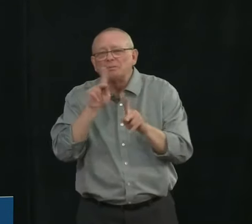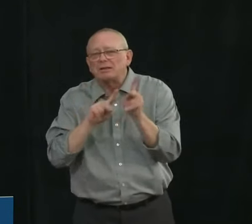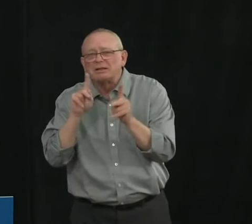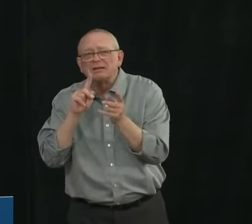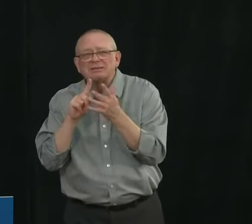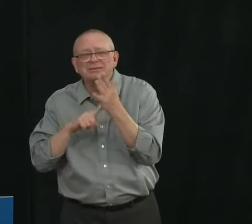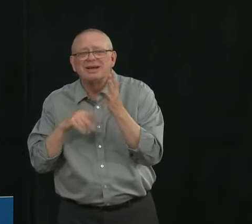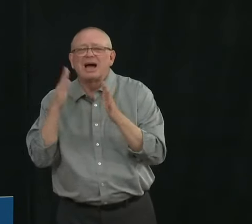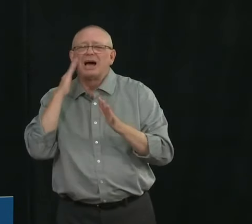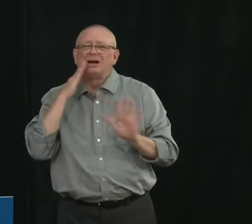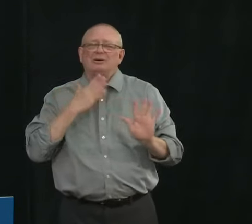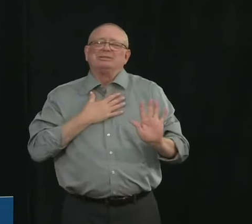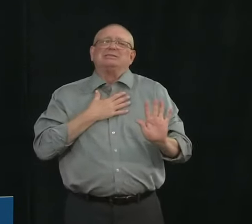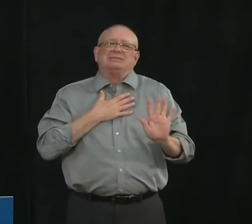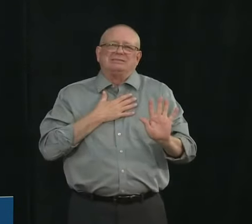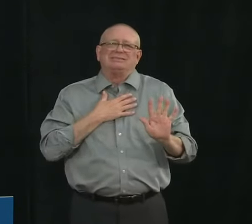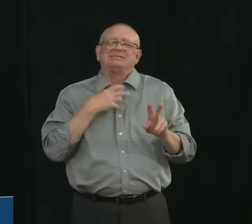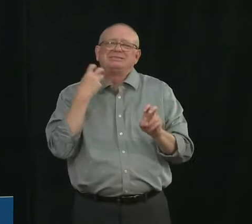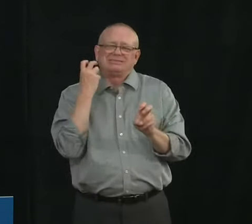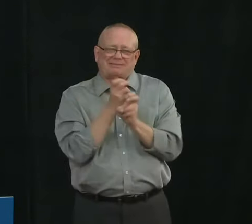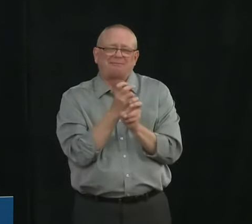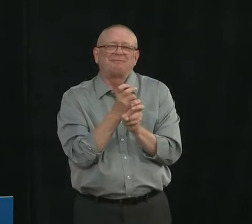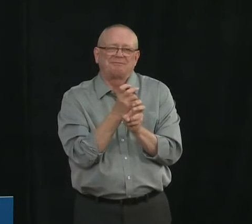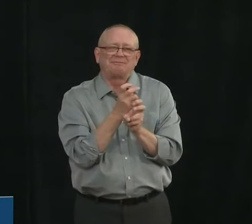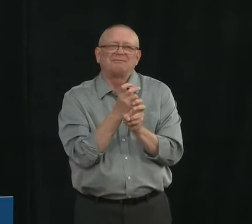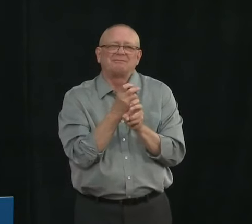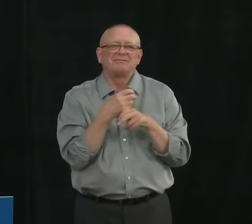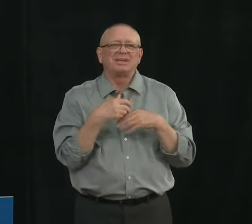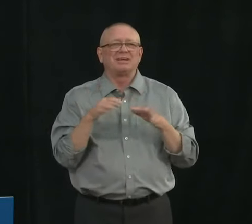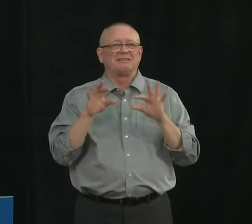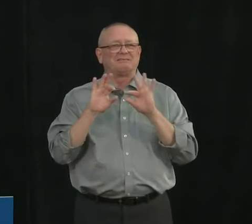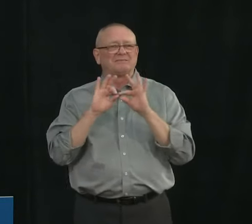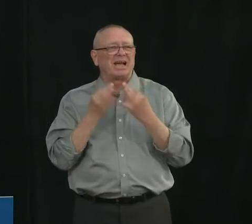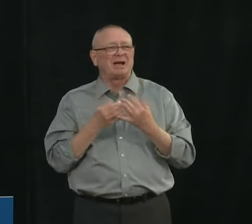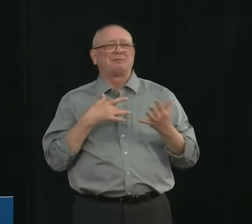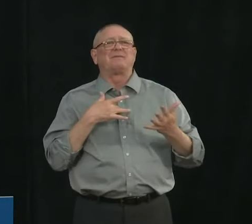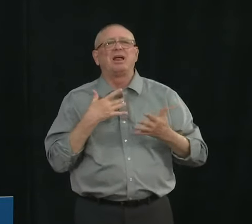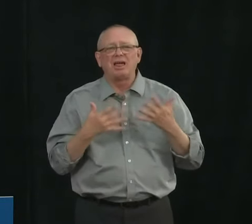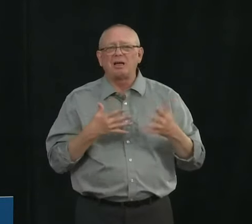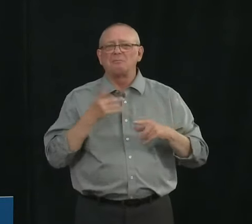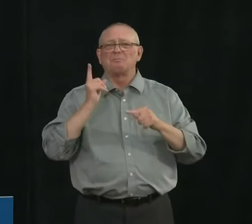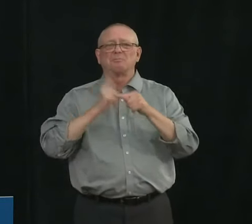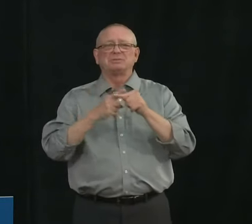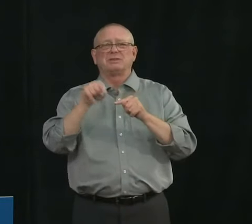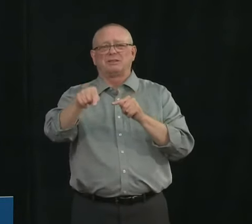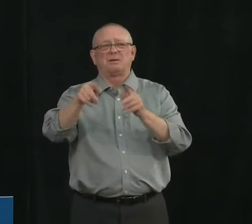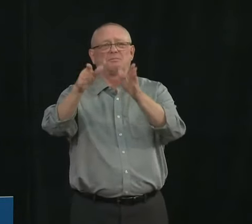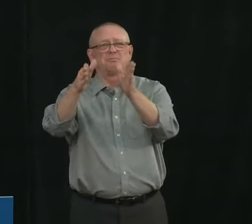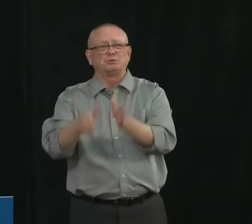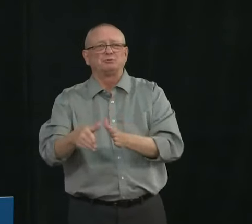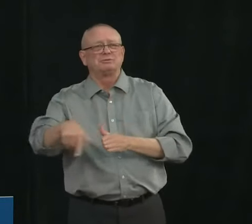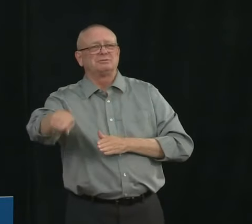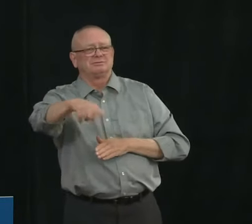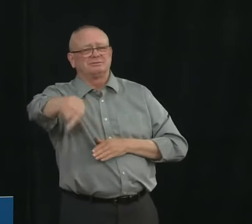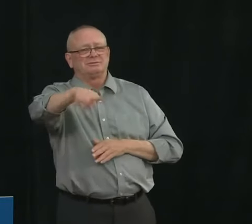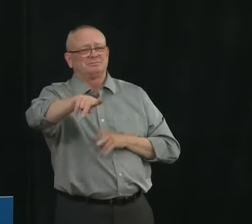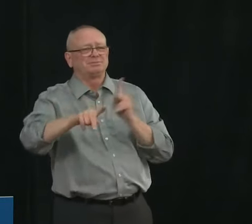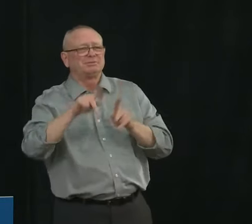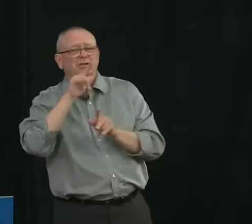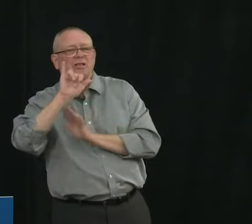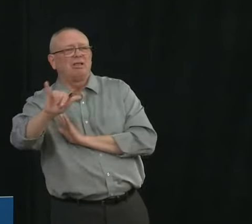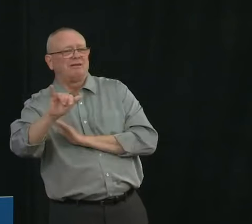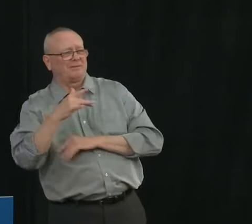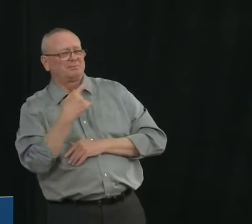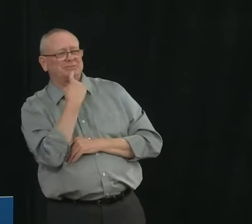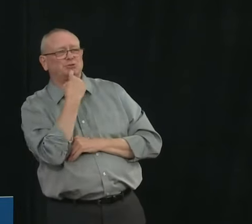who's either in hospital or in the facility and for their family members or close friends so that is something that i've had some